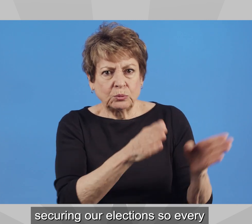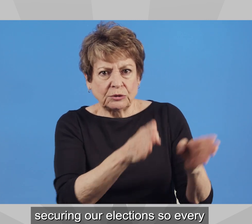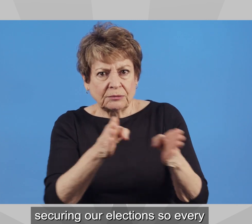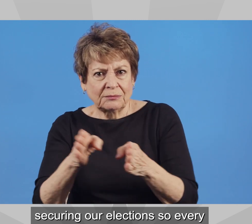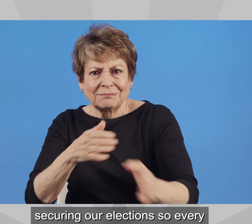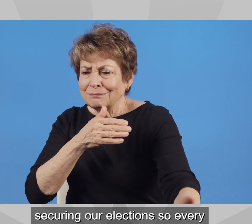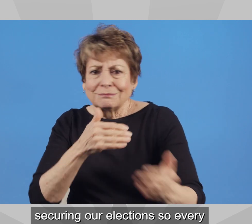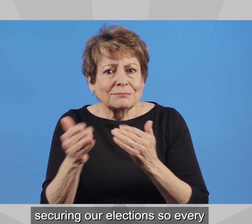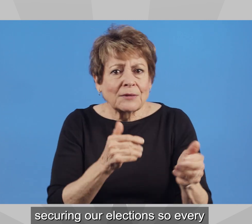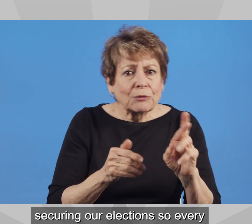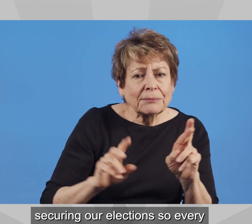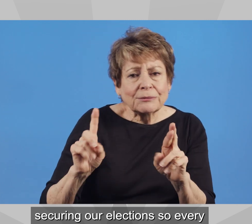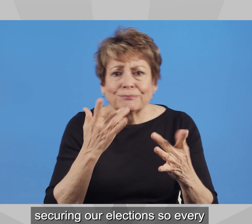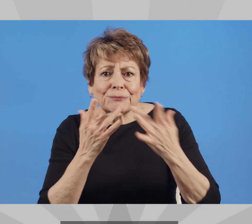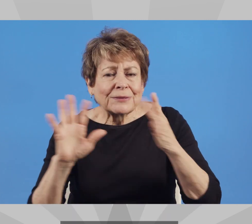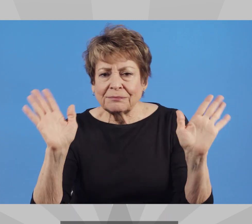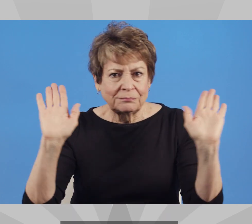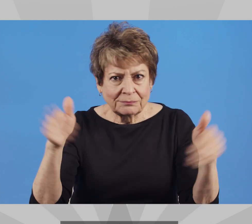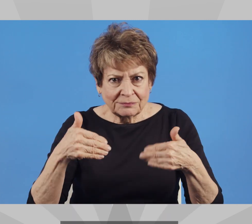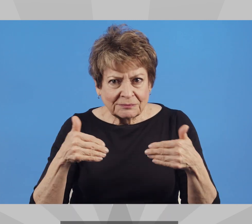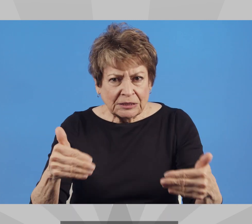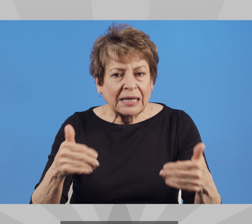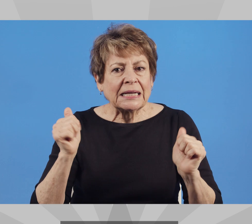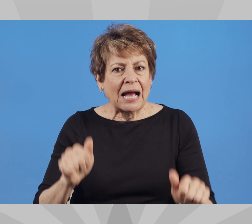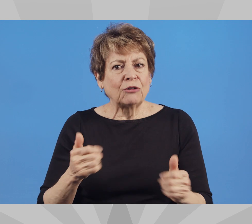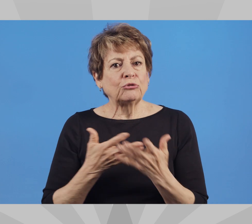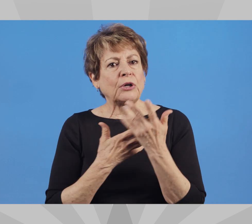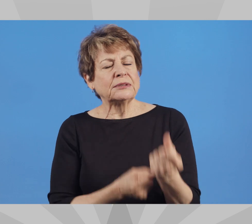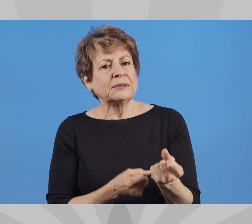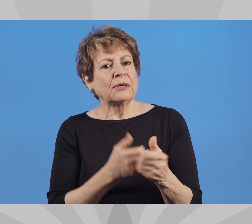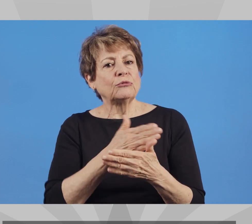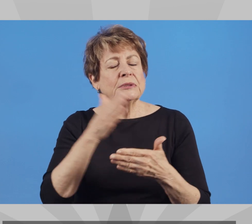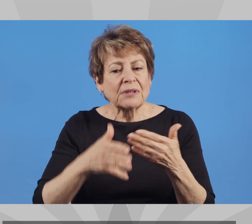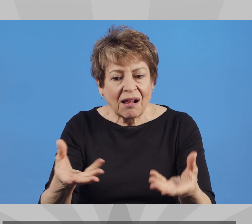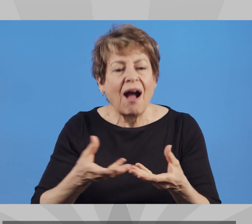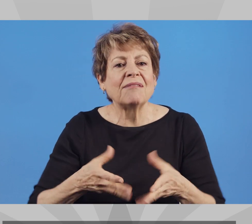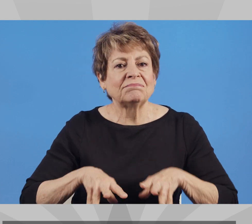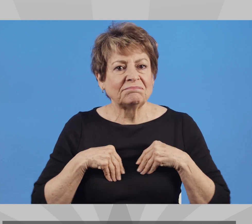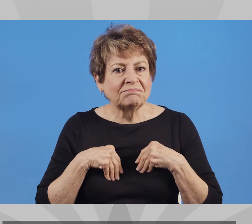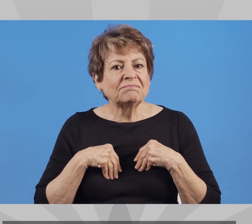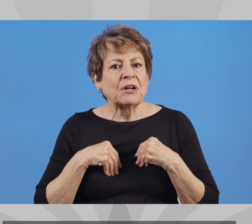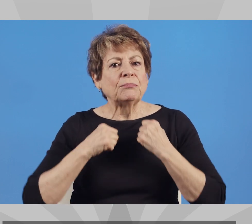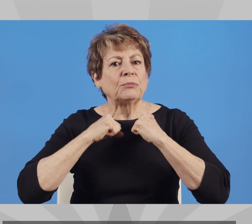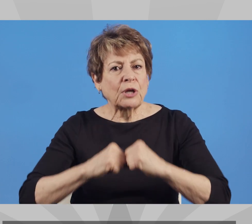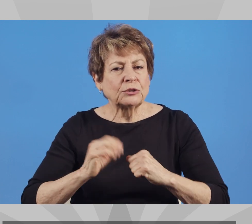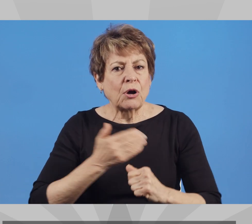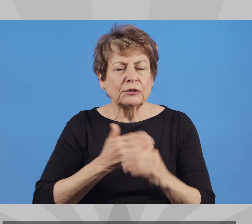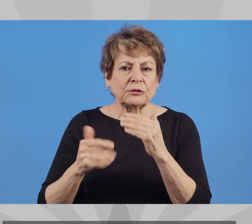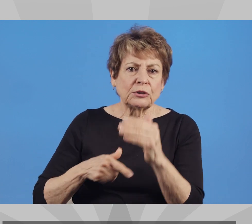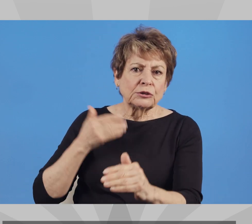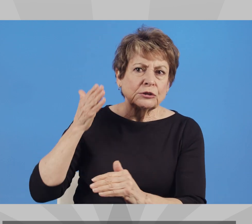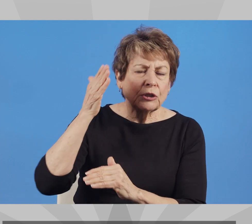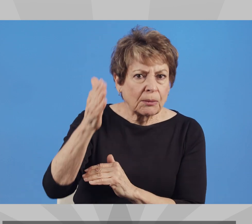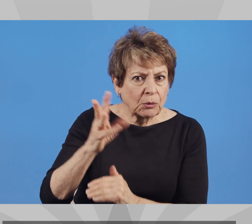voter, regardless of party, can trust the results and protecting our long-term water